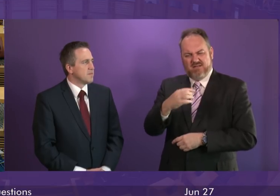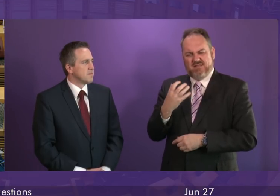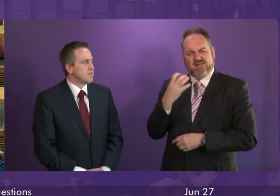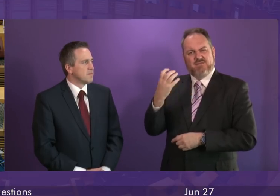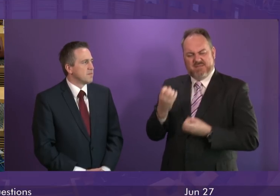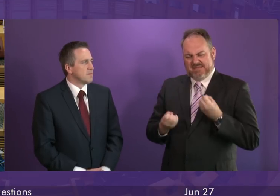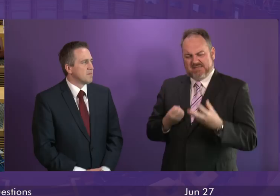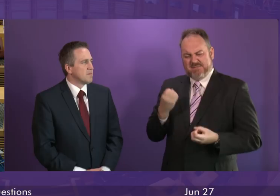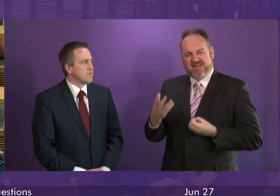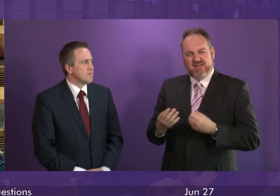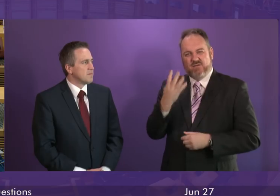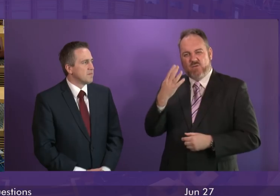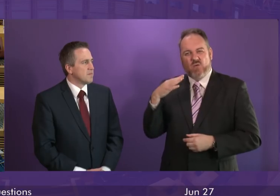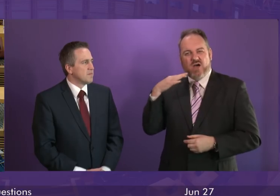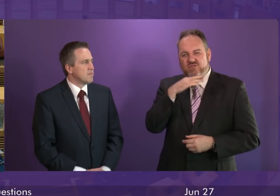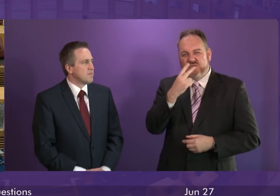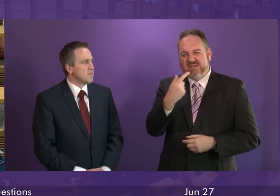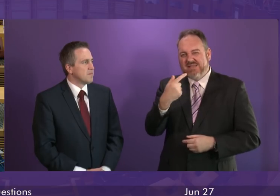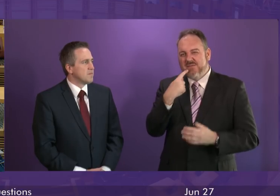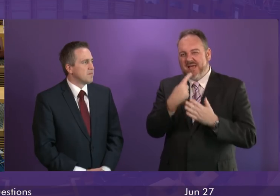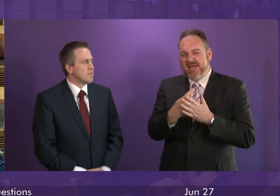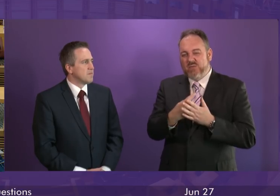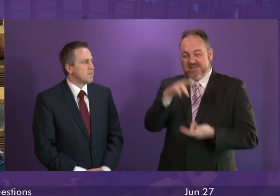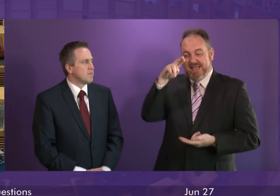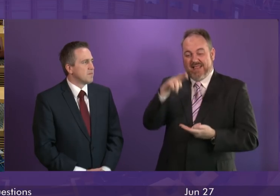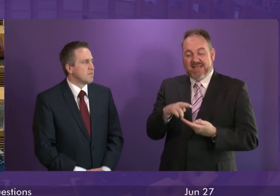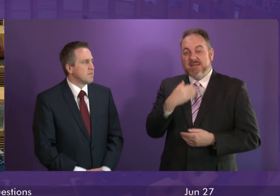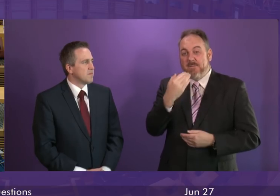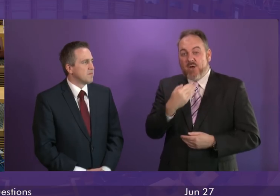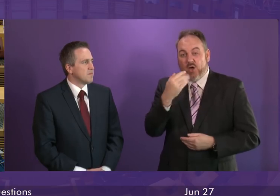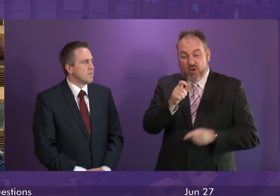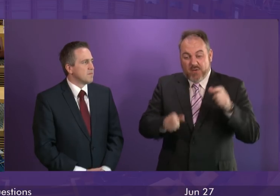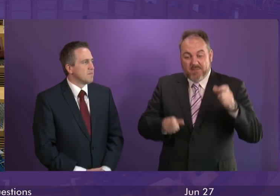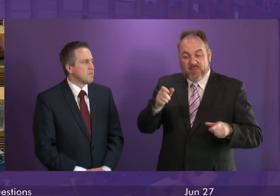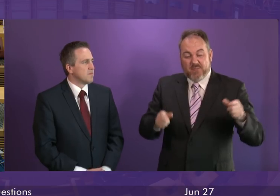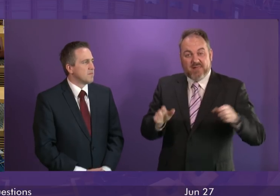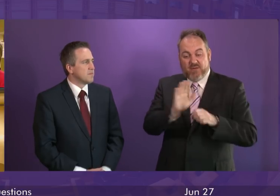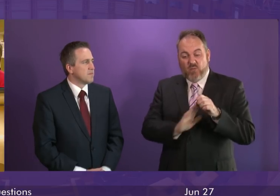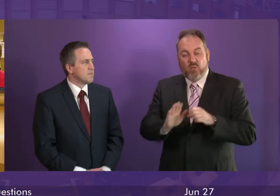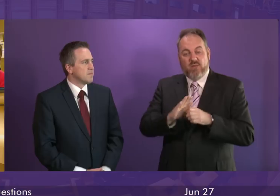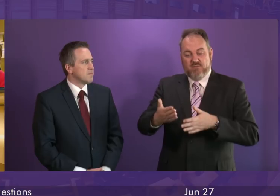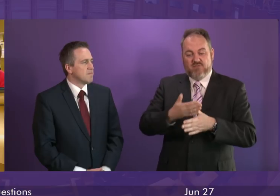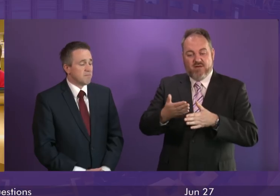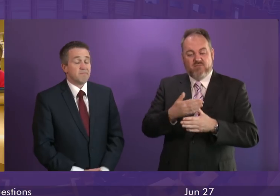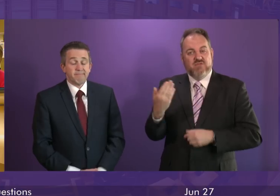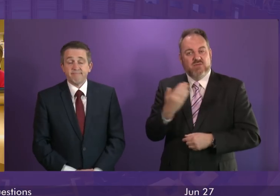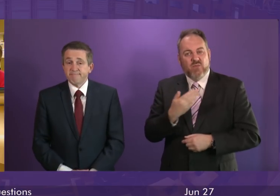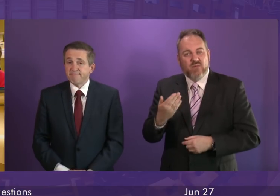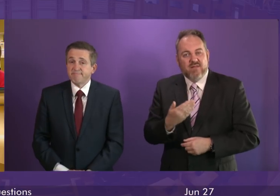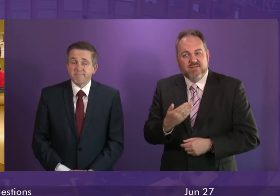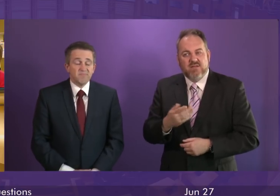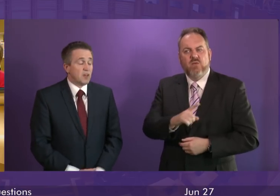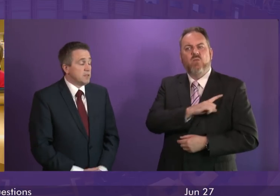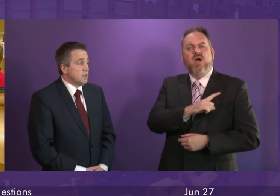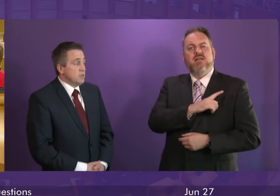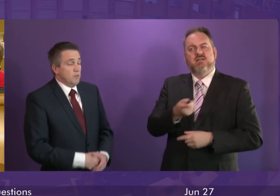£427 less per pupil in our primary schools? And it's not just schools. Why does the Auditor